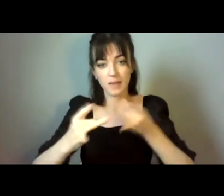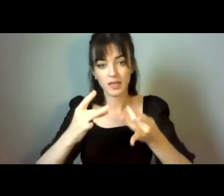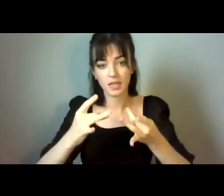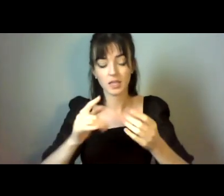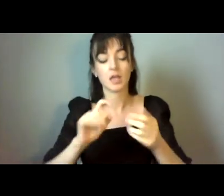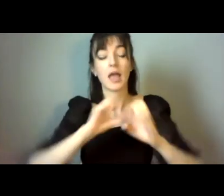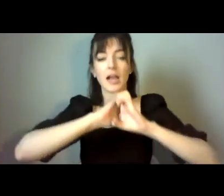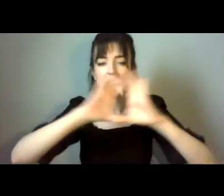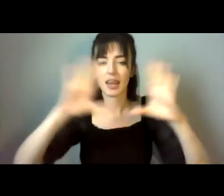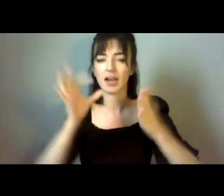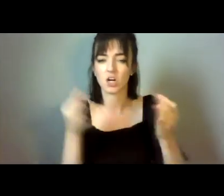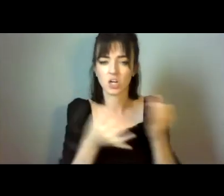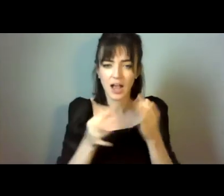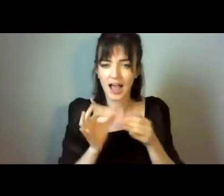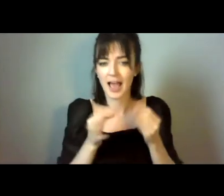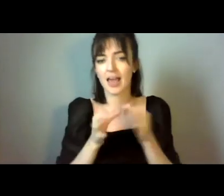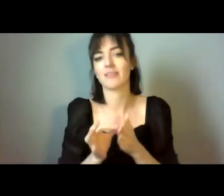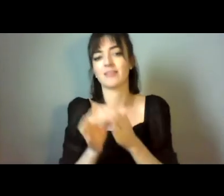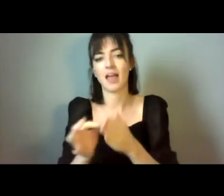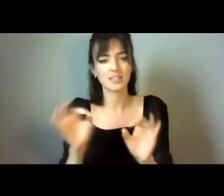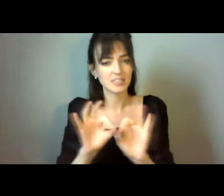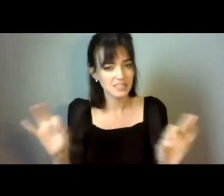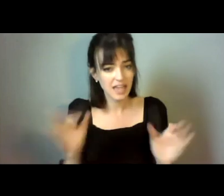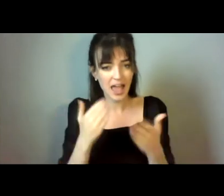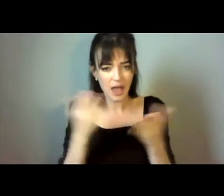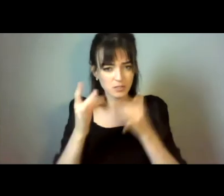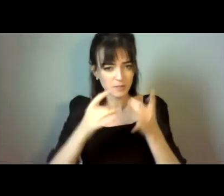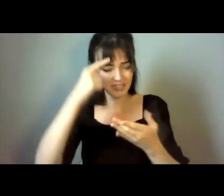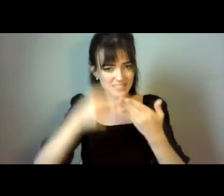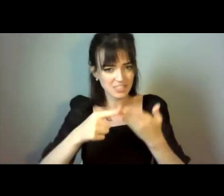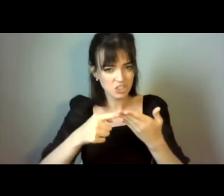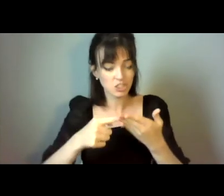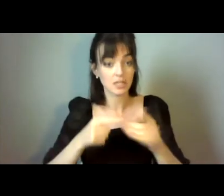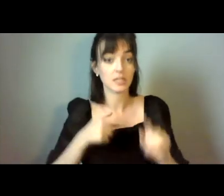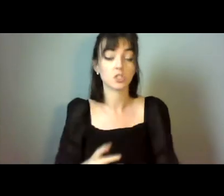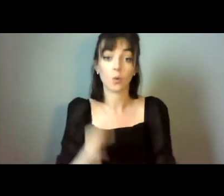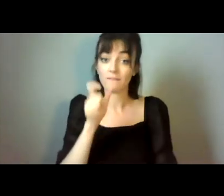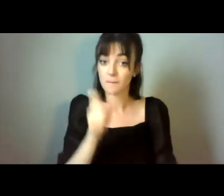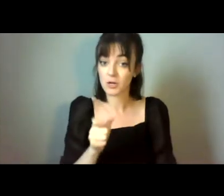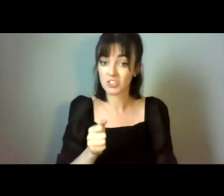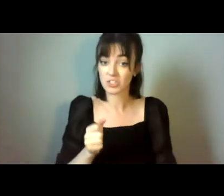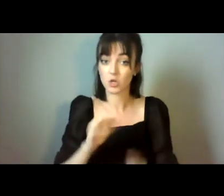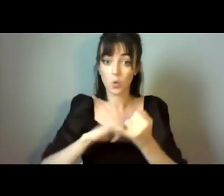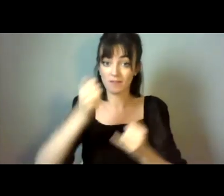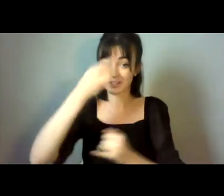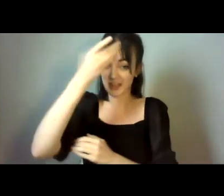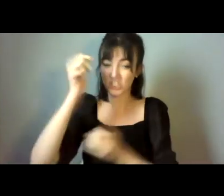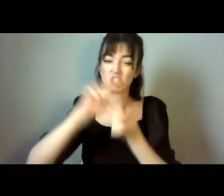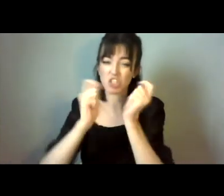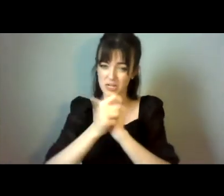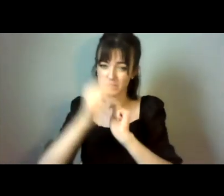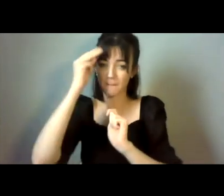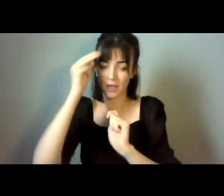co-decision making, assisted decision making will be required. And if a person living with dementia changes their mind, how that will be implemented.